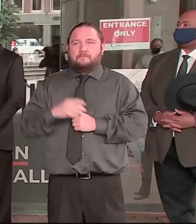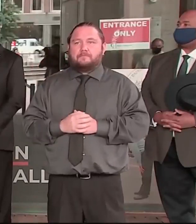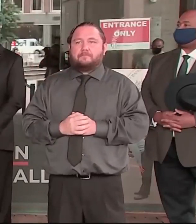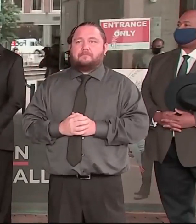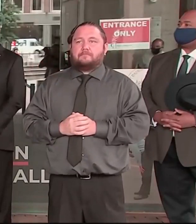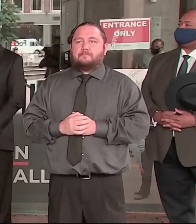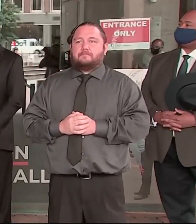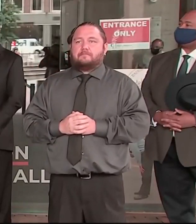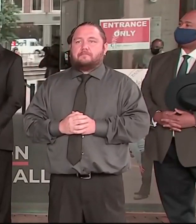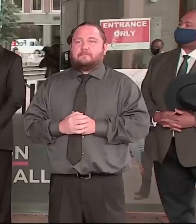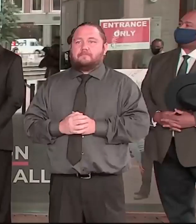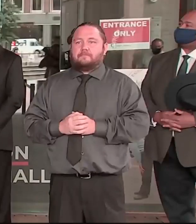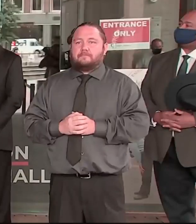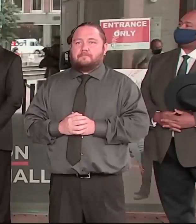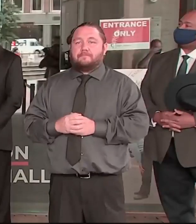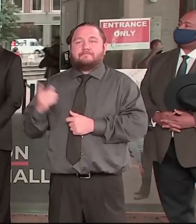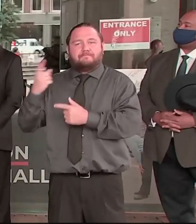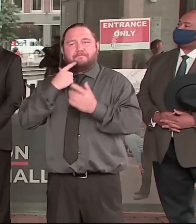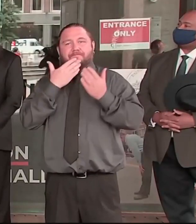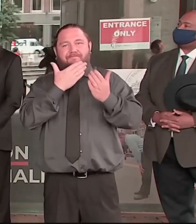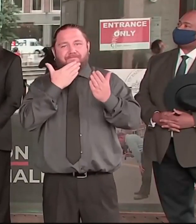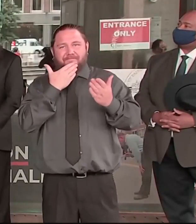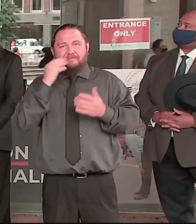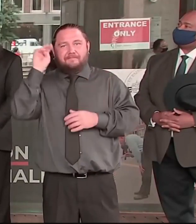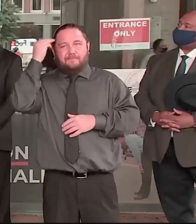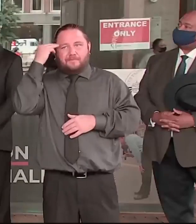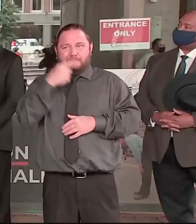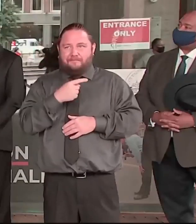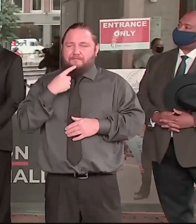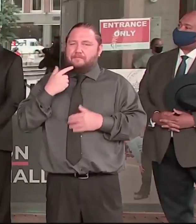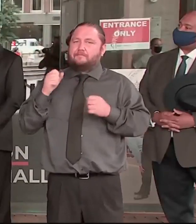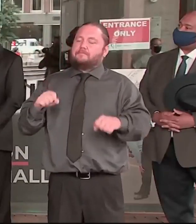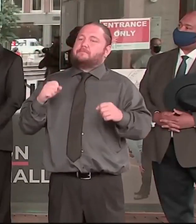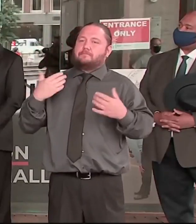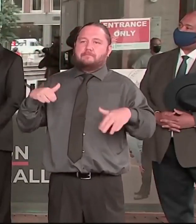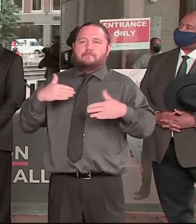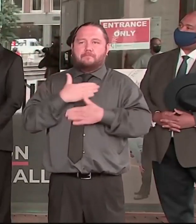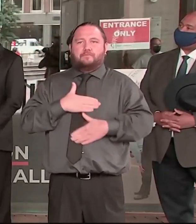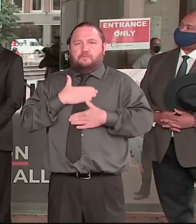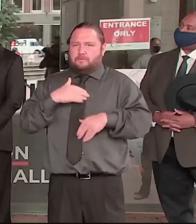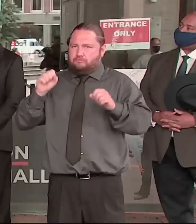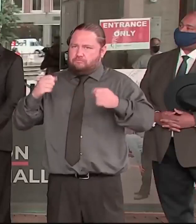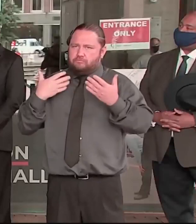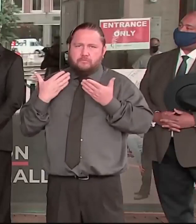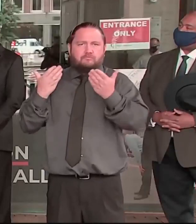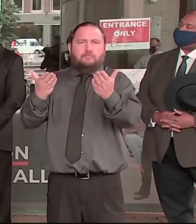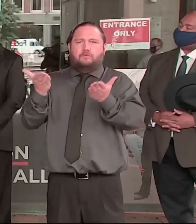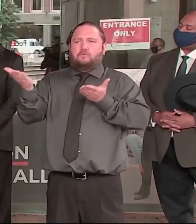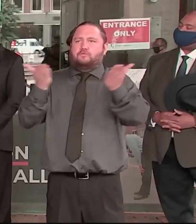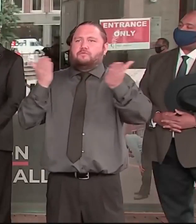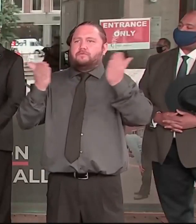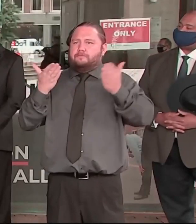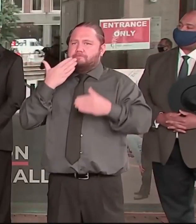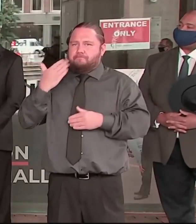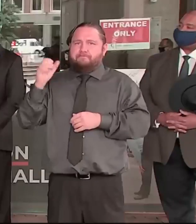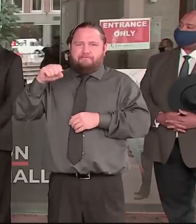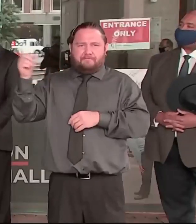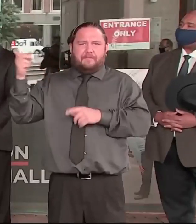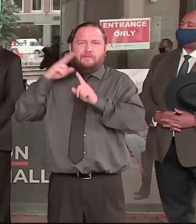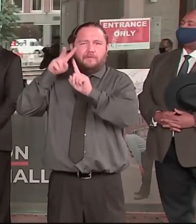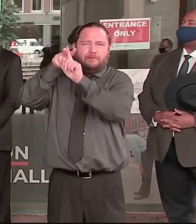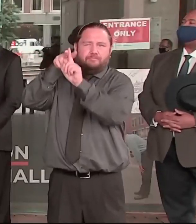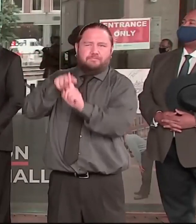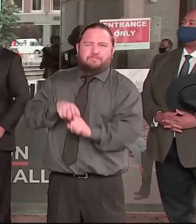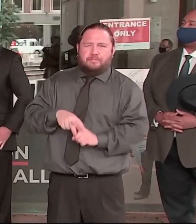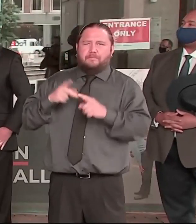the importance of the tasks that you have given us, and we understand that these are to be undertaken promptly and